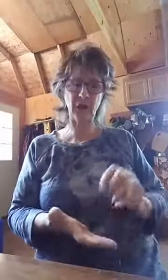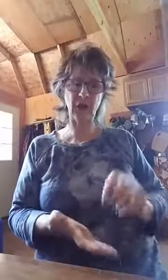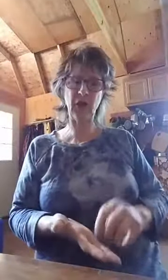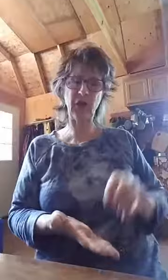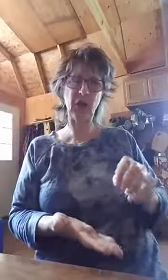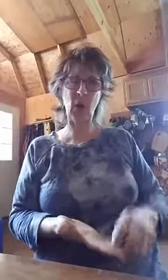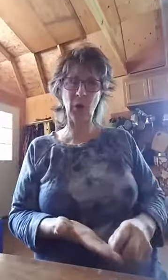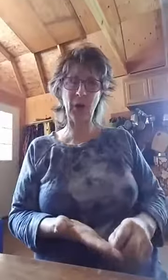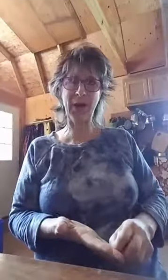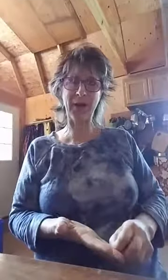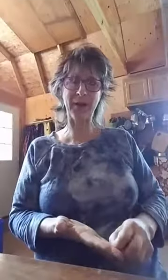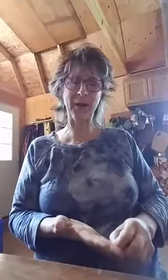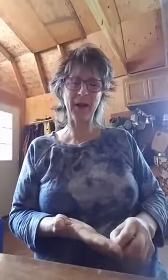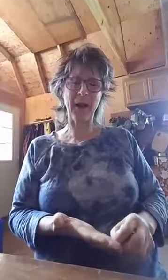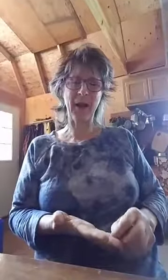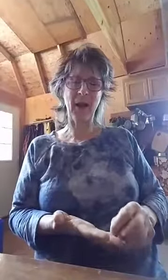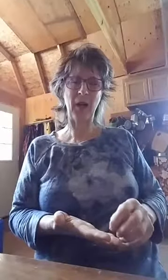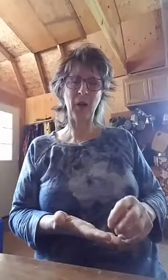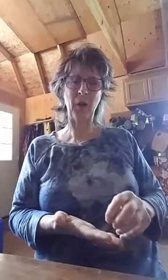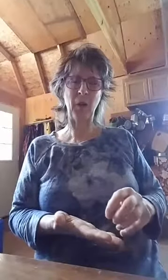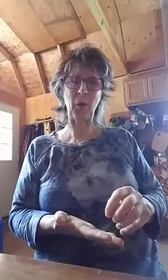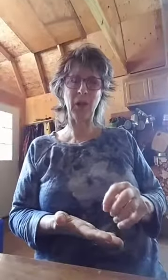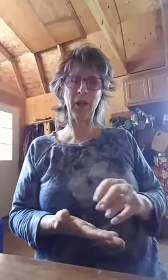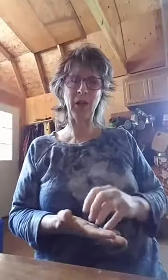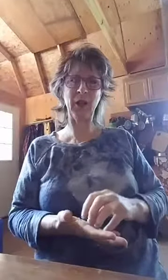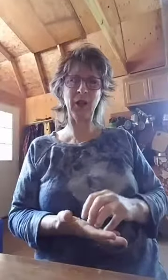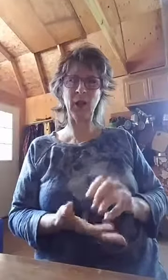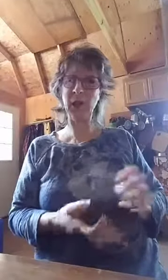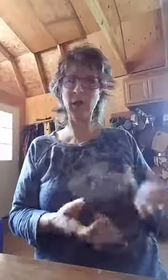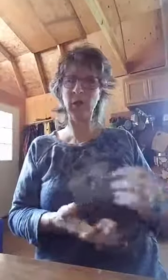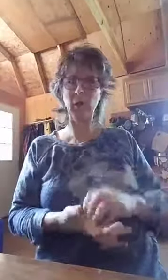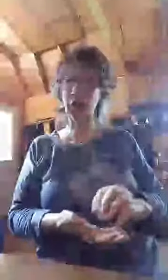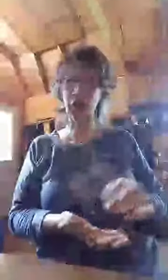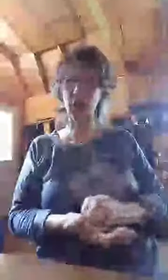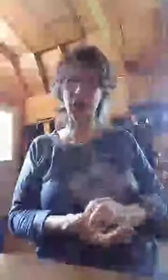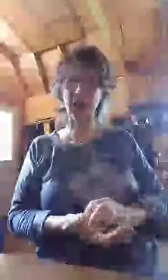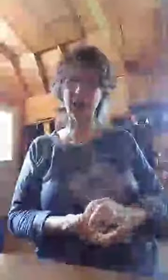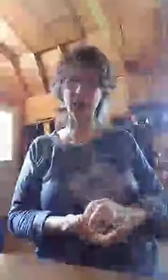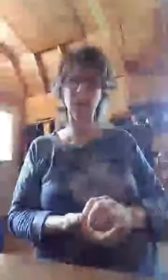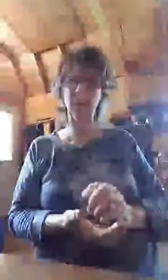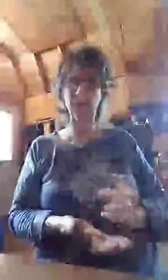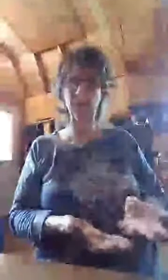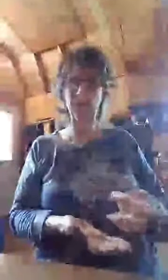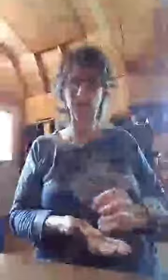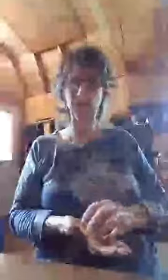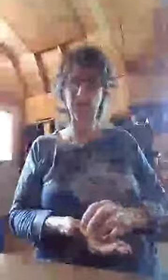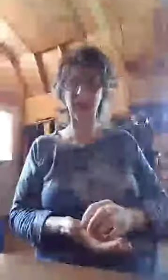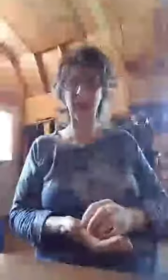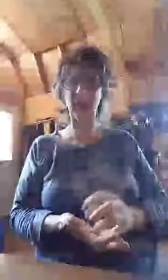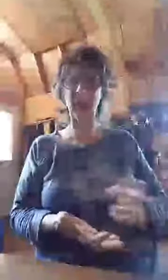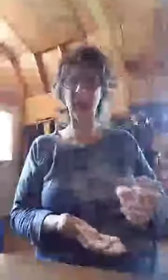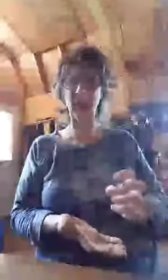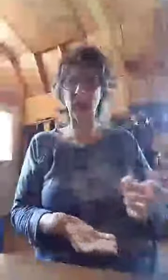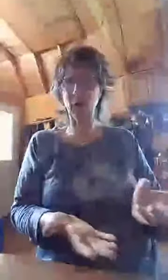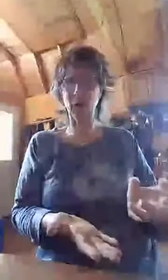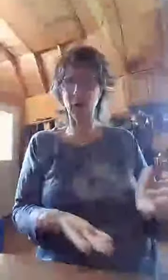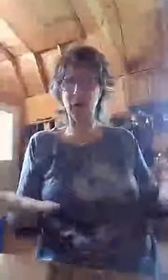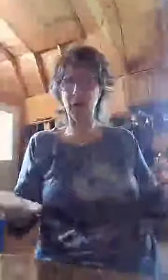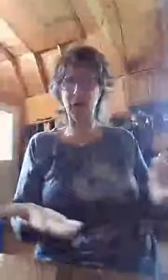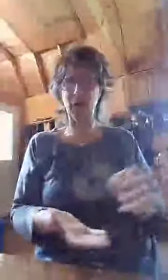to use our whole brain. We don't even look at the fact that we're only using 10% of our brain or one third of